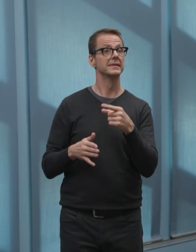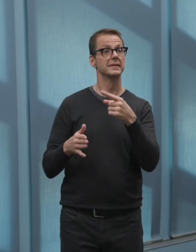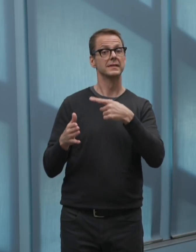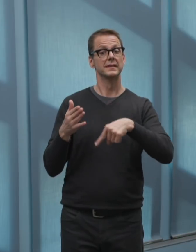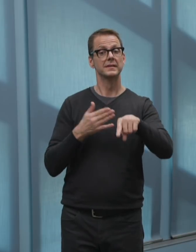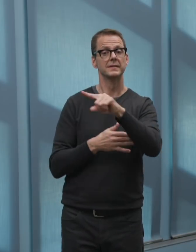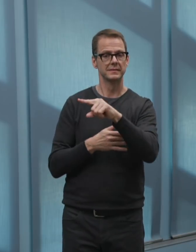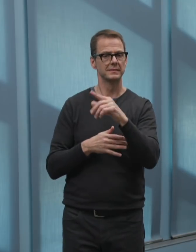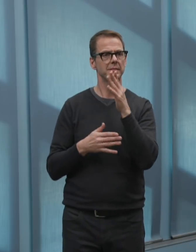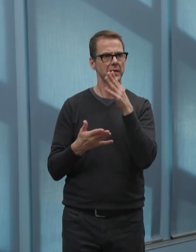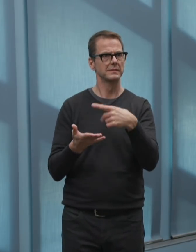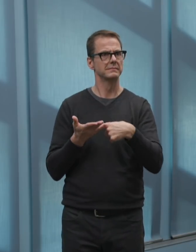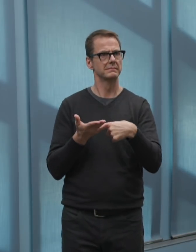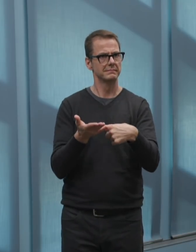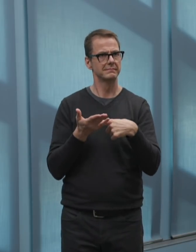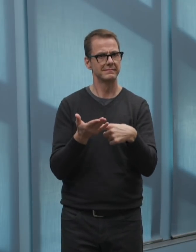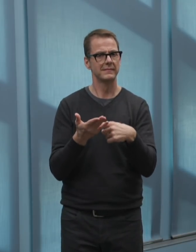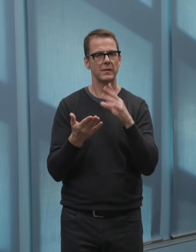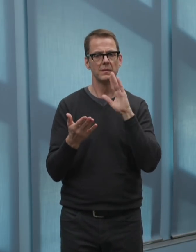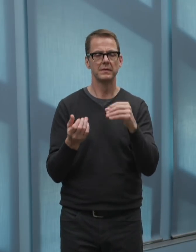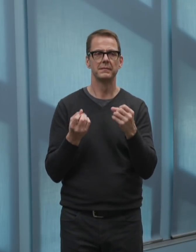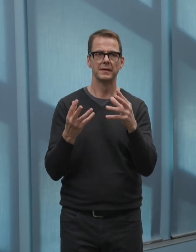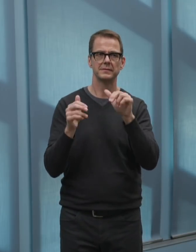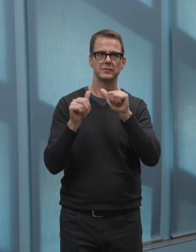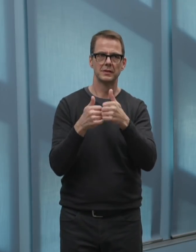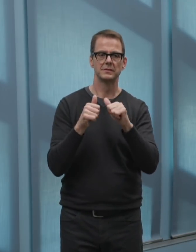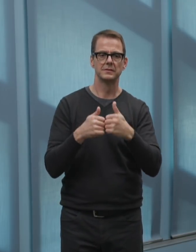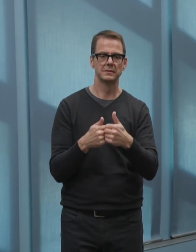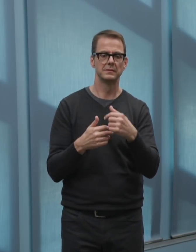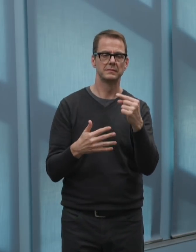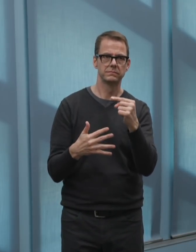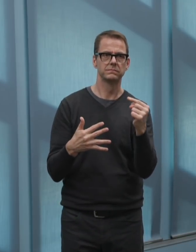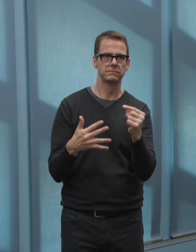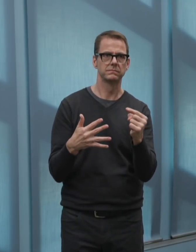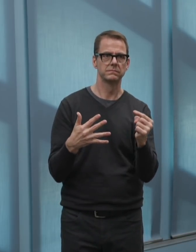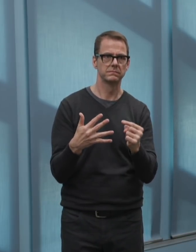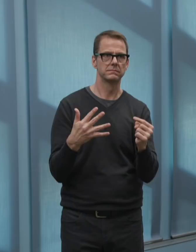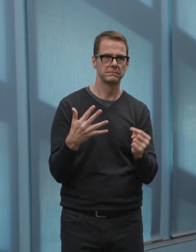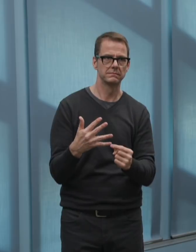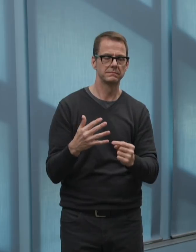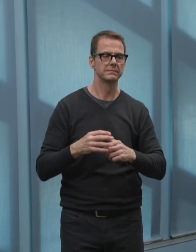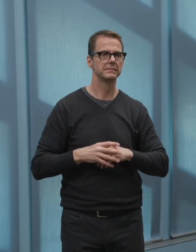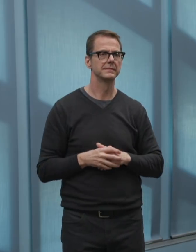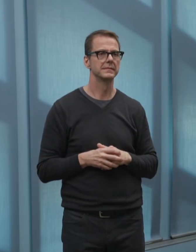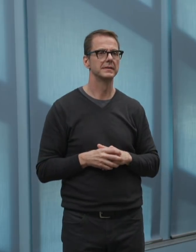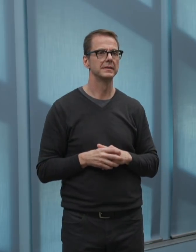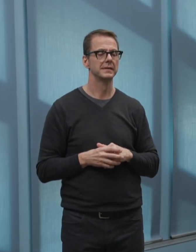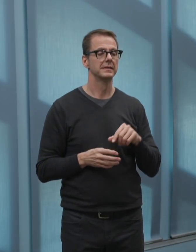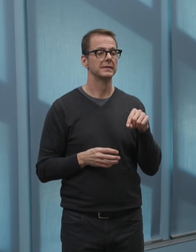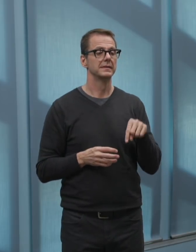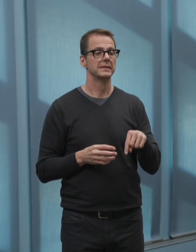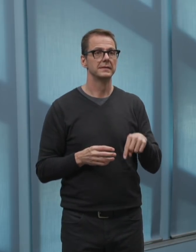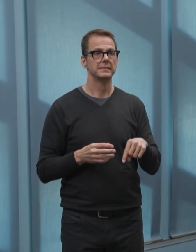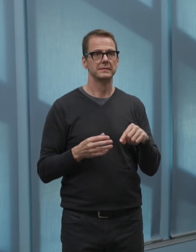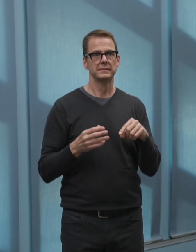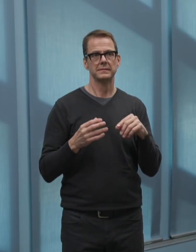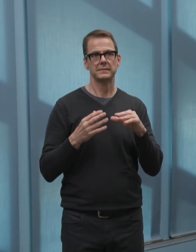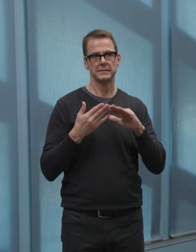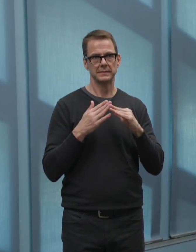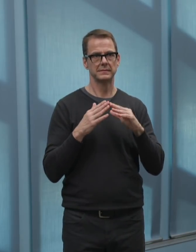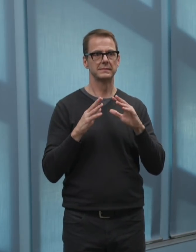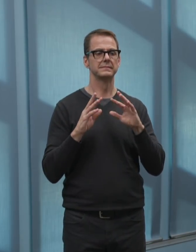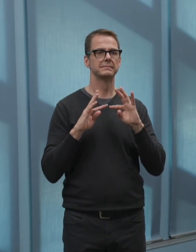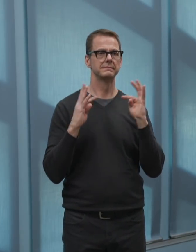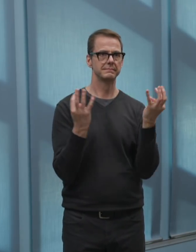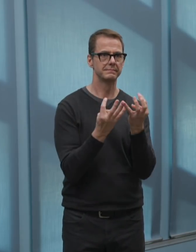I want to reiterate first that our council is very committed to bringing down the tax rate as low as possible because we understand